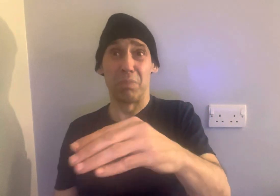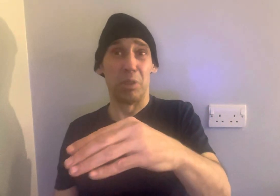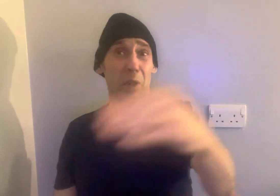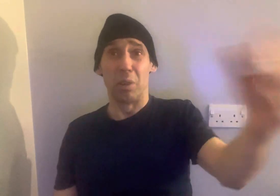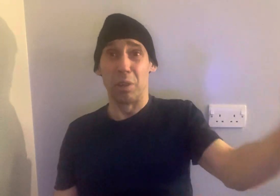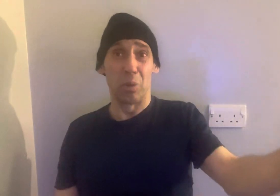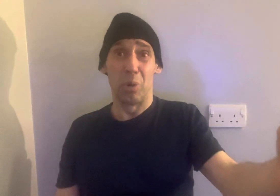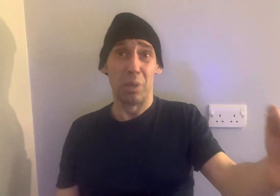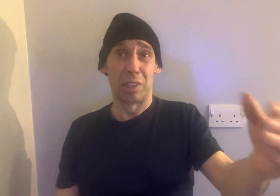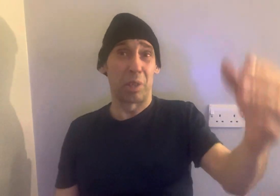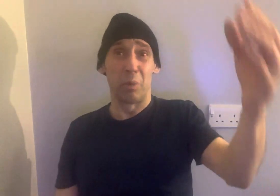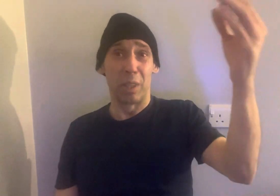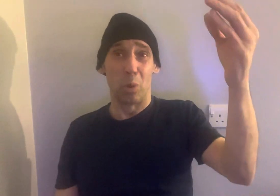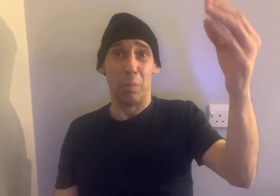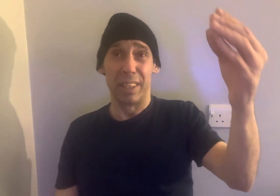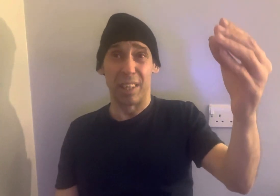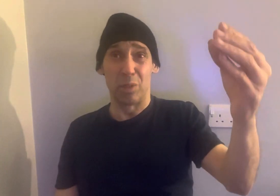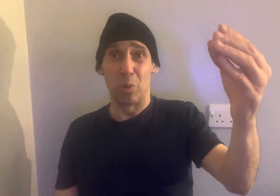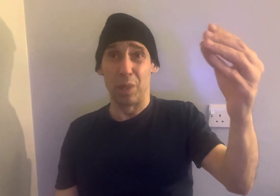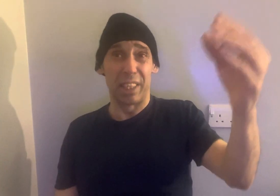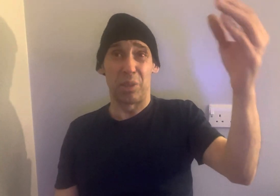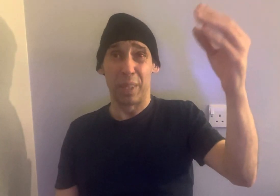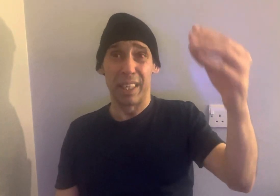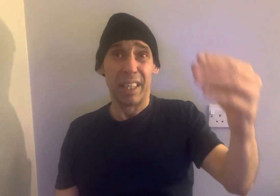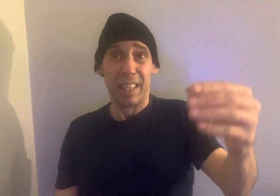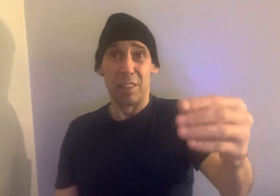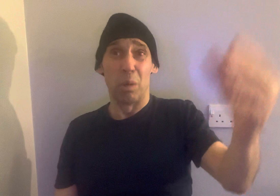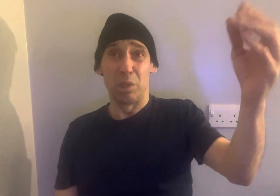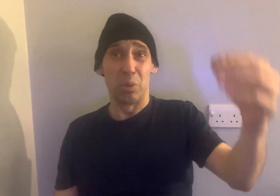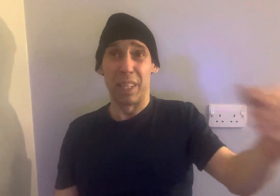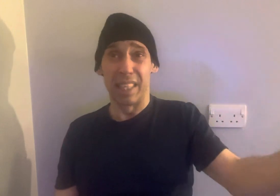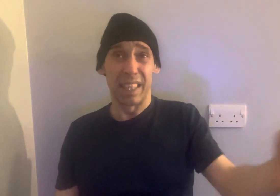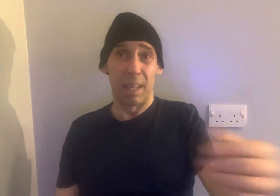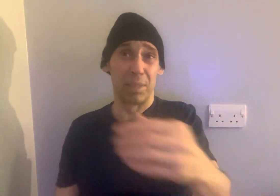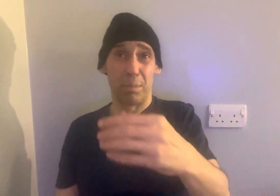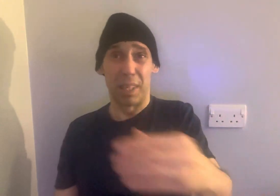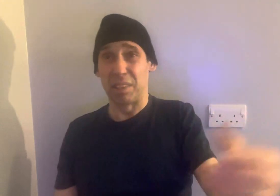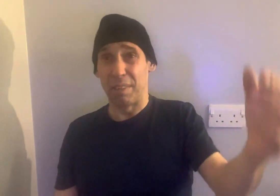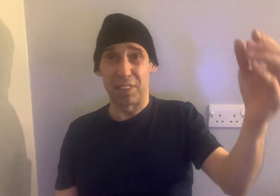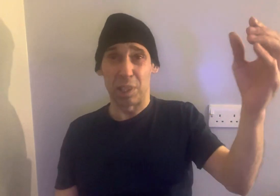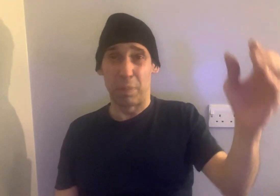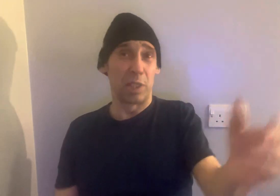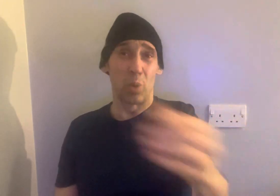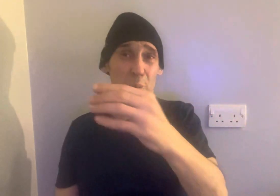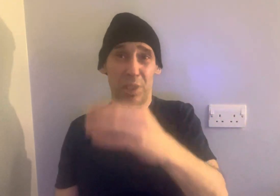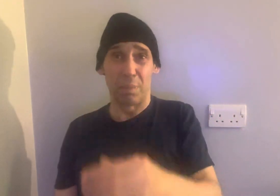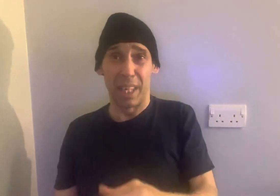knocking on the door, a doorman's at the door, lets you in, knows you, yeah, yeah, comes in, buys off the six, buys what you want to buy,